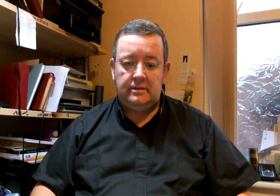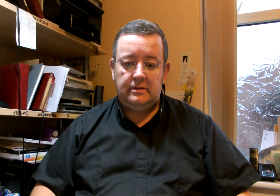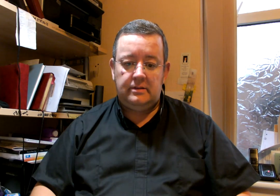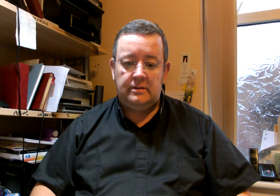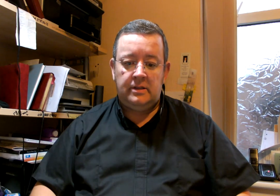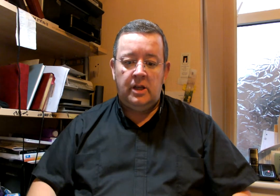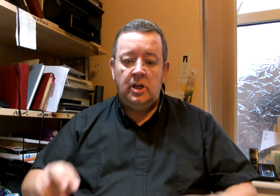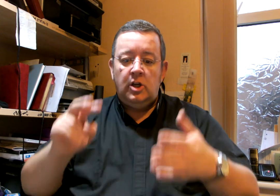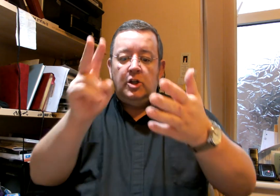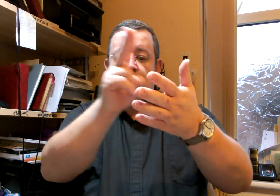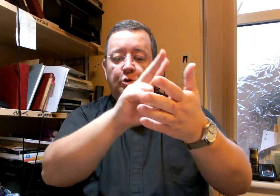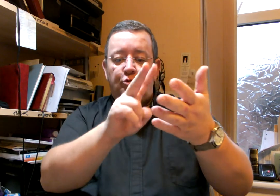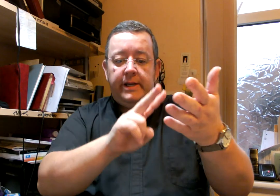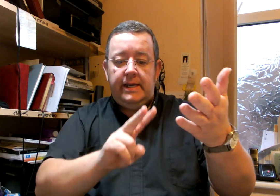To read.